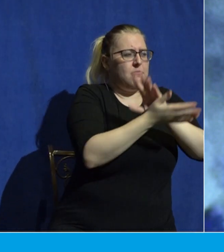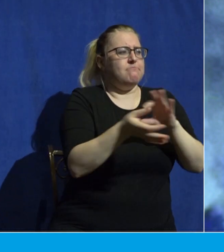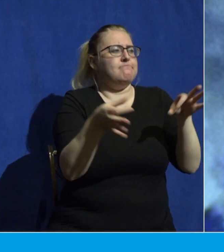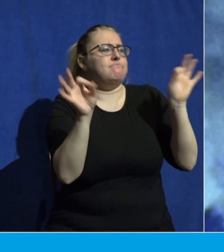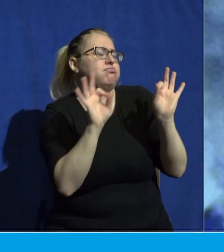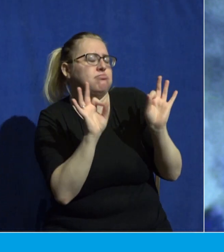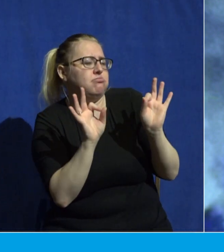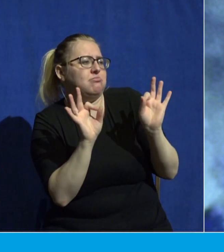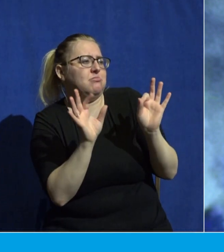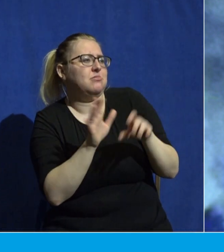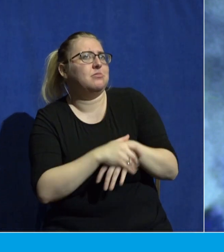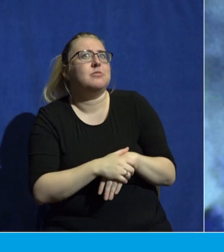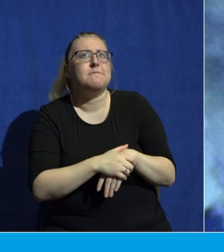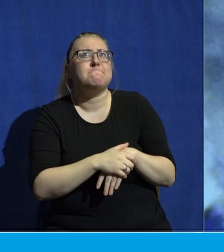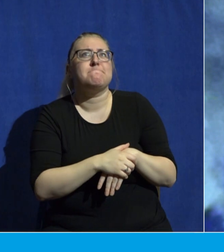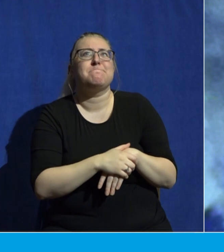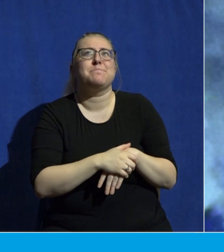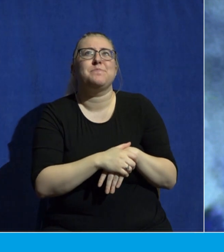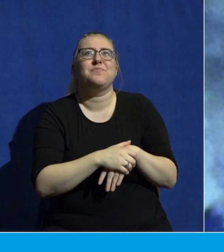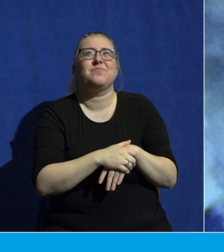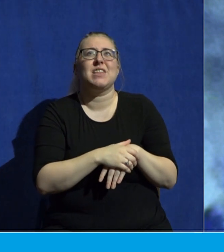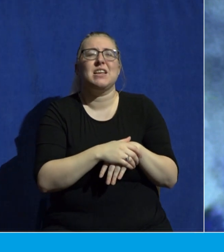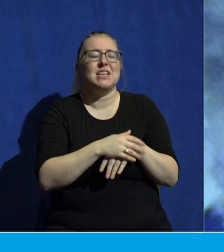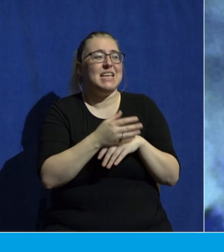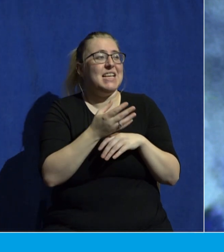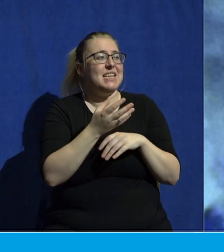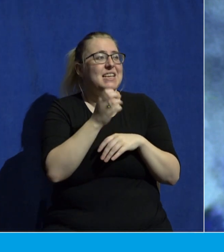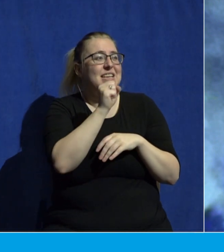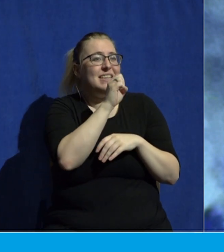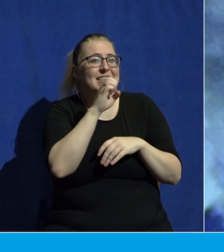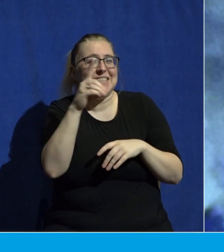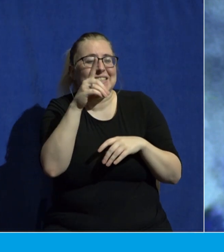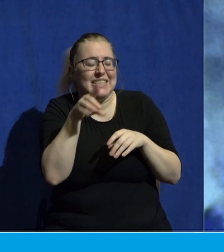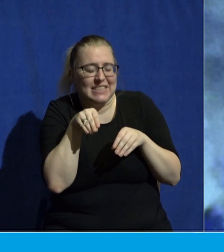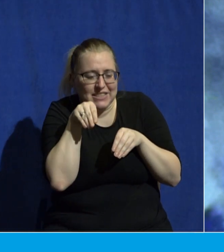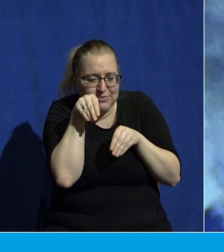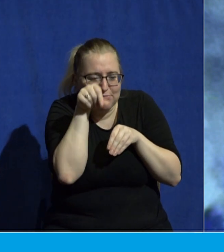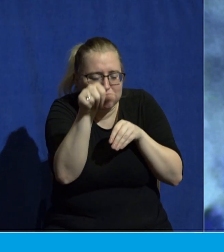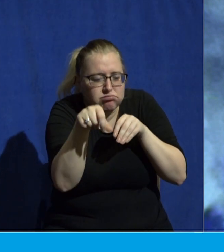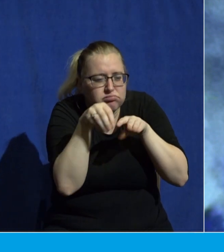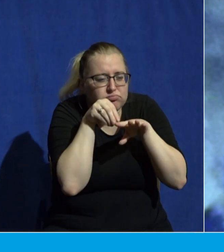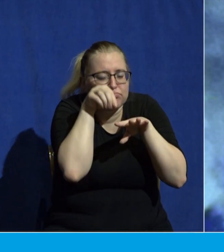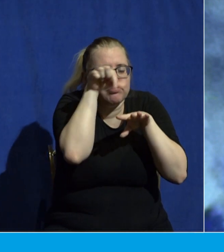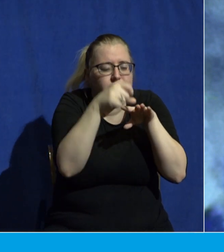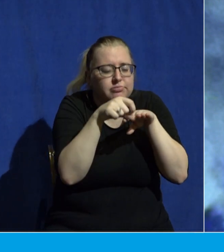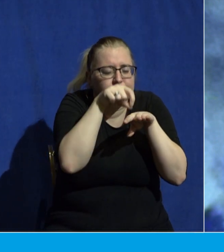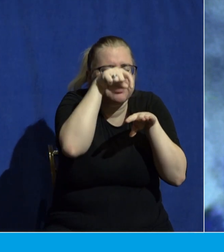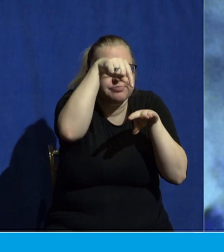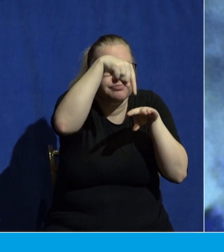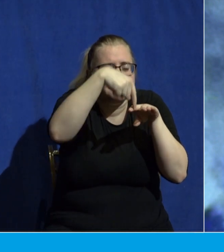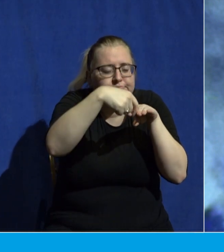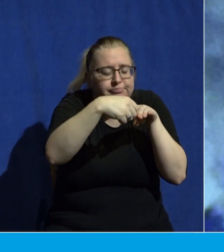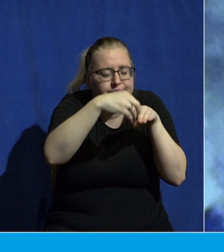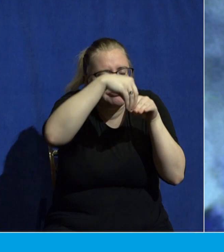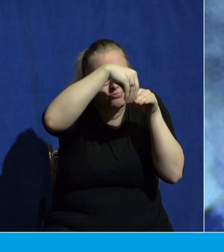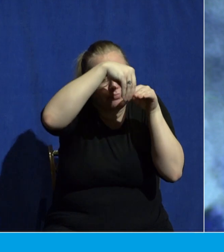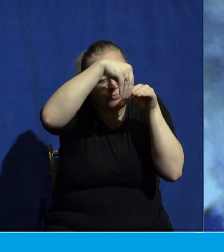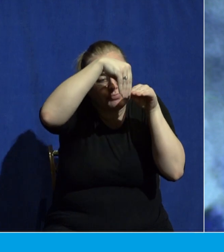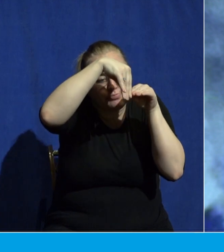emptiness. Scarcely are they planted, scarcely sown, scarcely has their stem taken root in the earth. When he blows on them